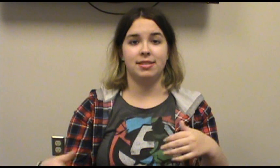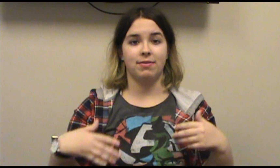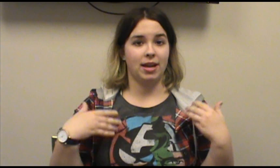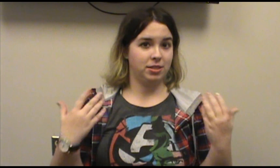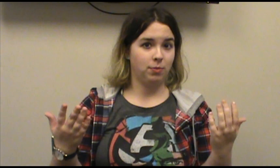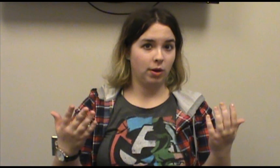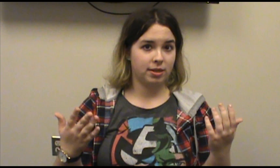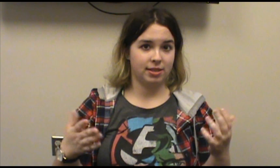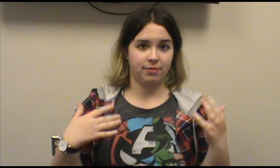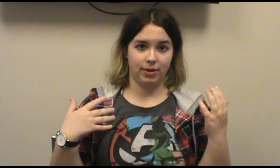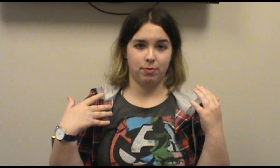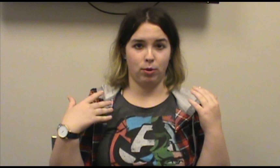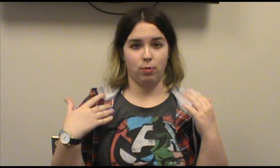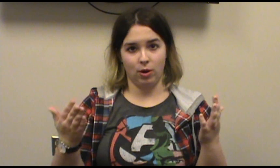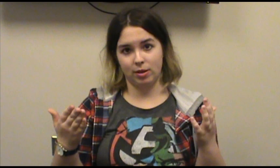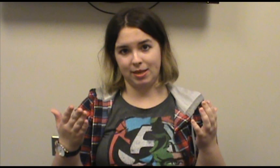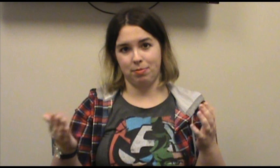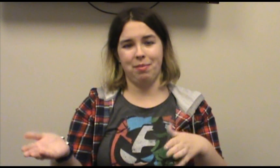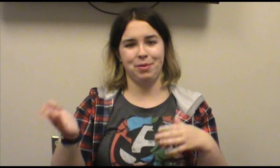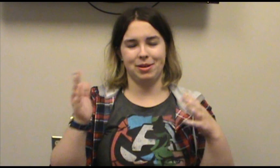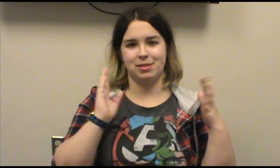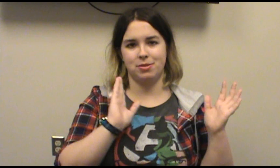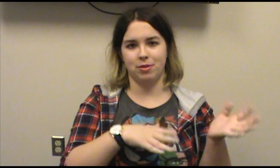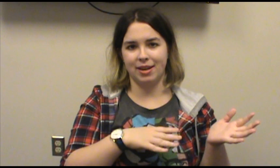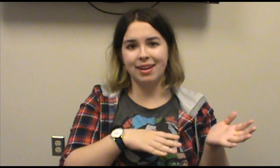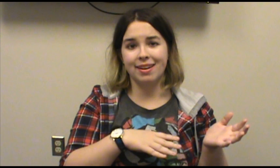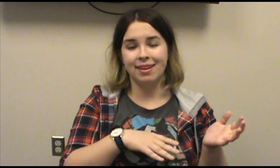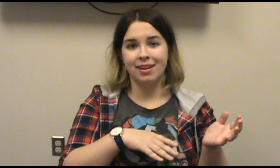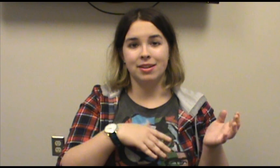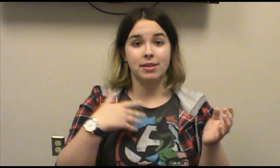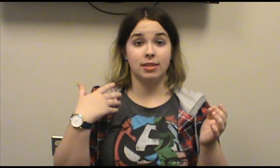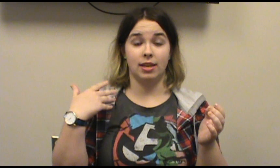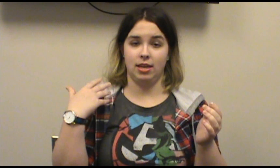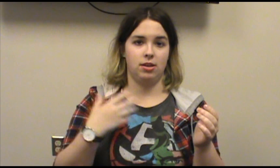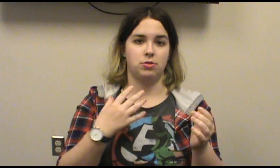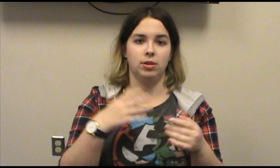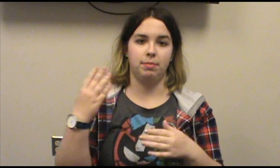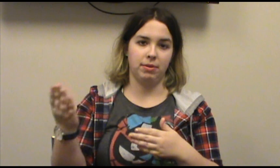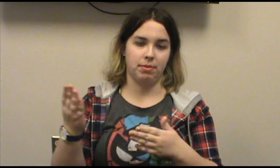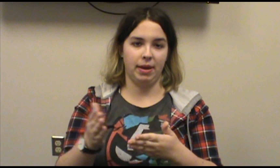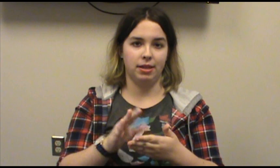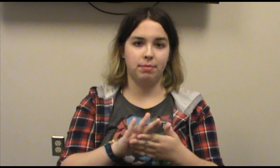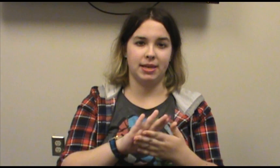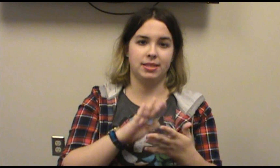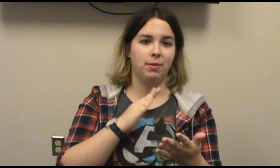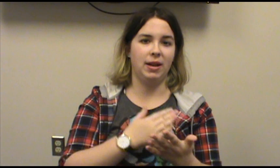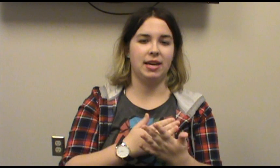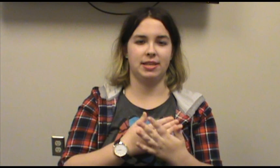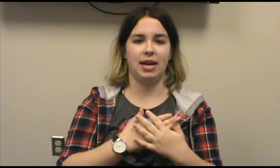see if it actually worked because if it would have worked, he probably would have stolen it so that he could truly be with Belle because he went at the time